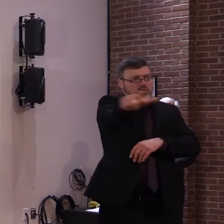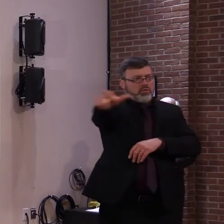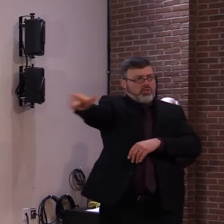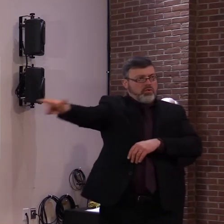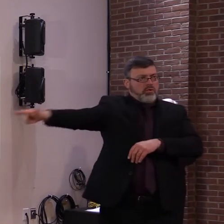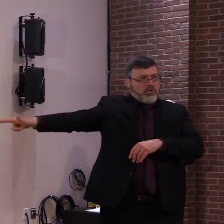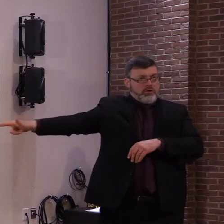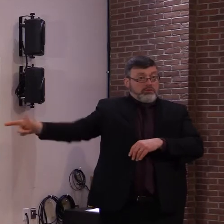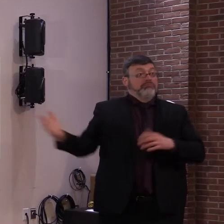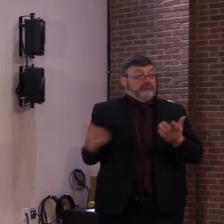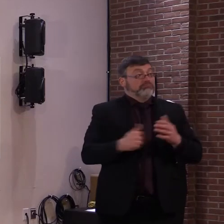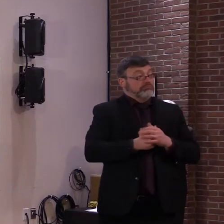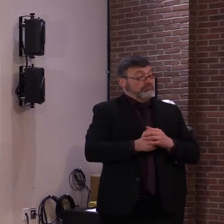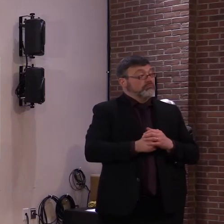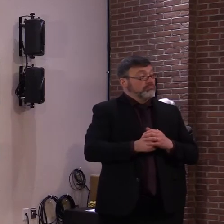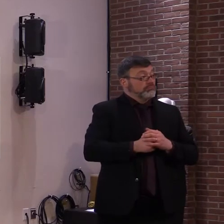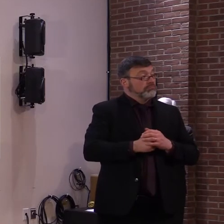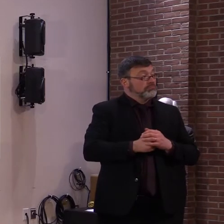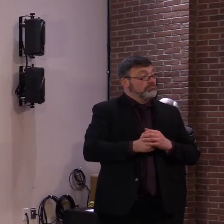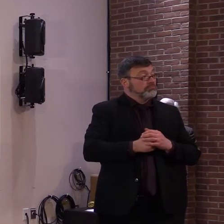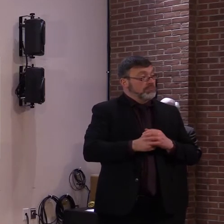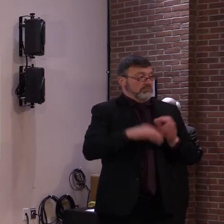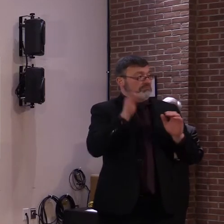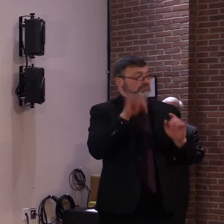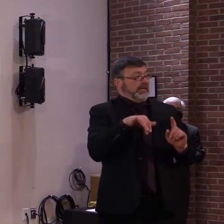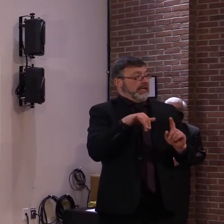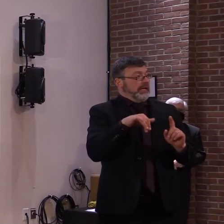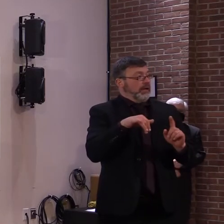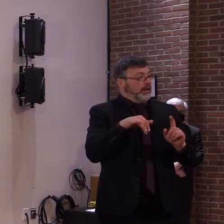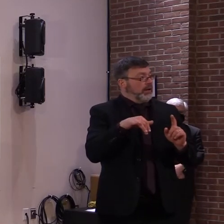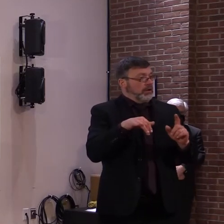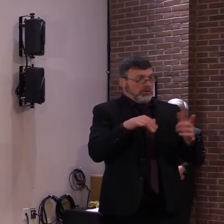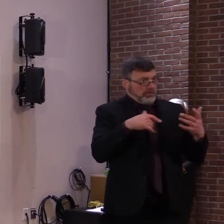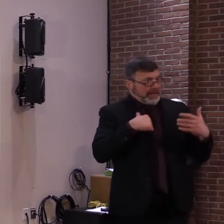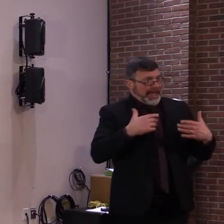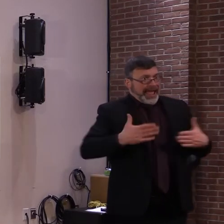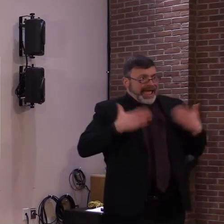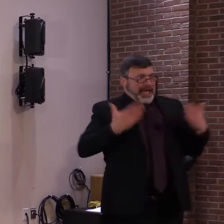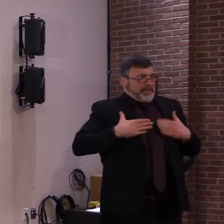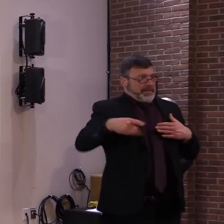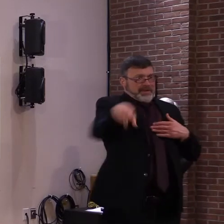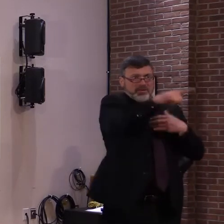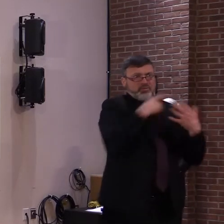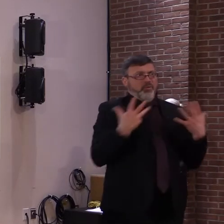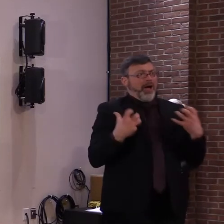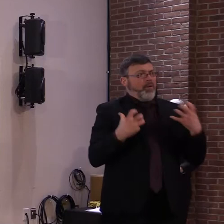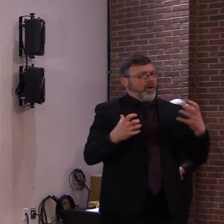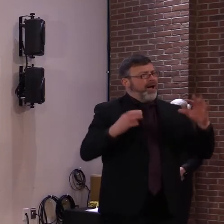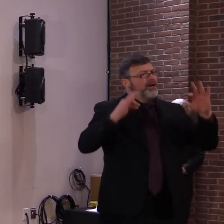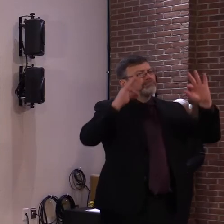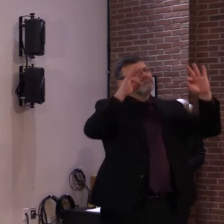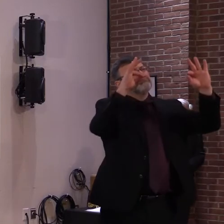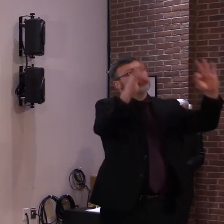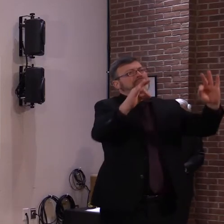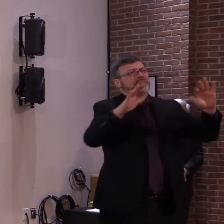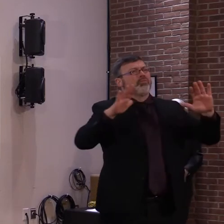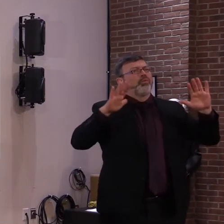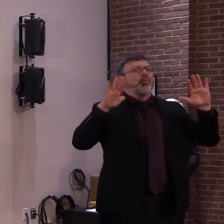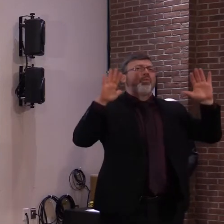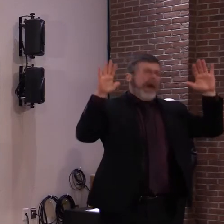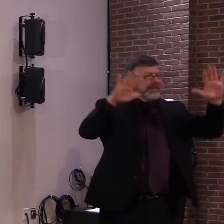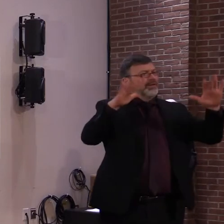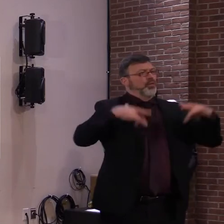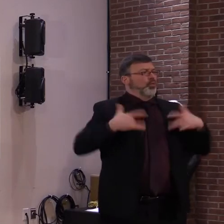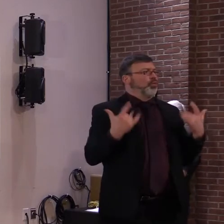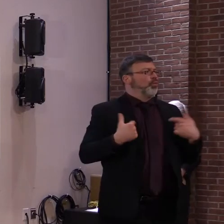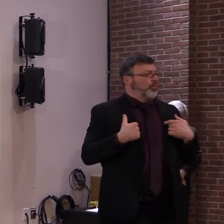protect themselves and help protect other Vermonters. We wish we had enough vaccine right now to give to everyone who